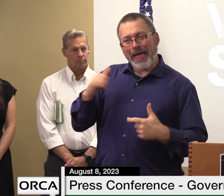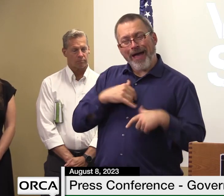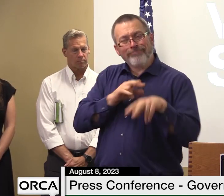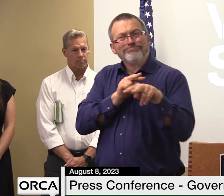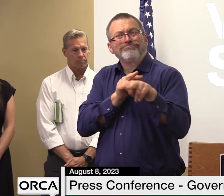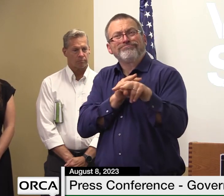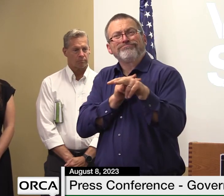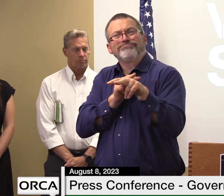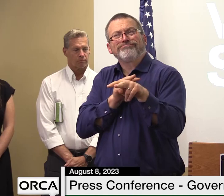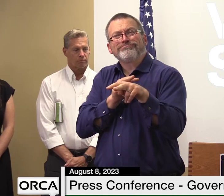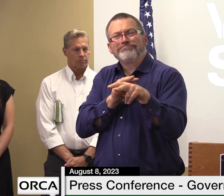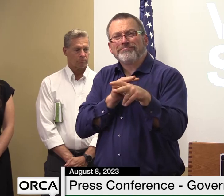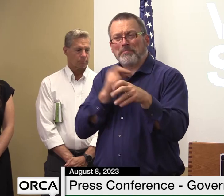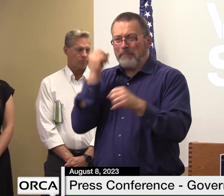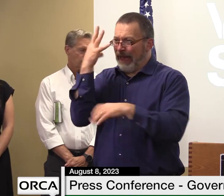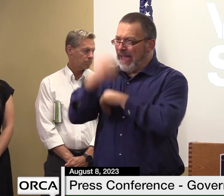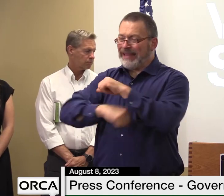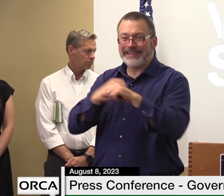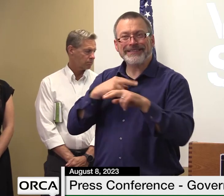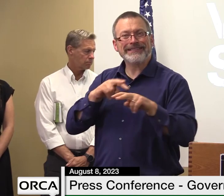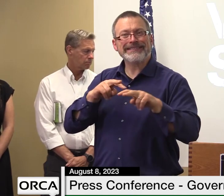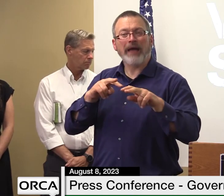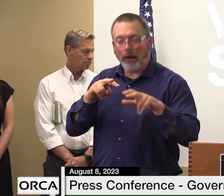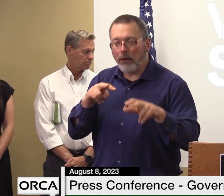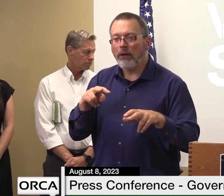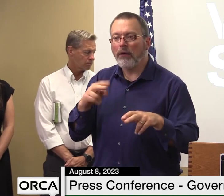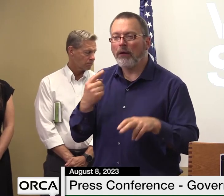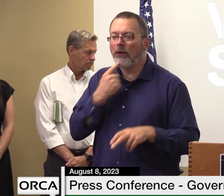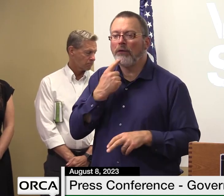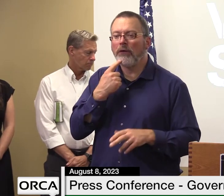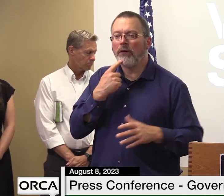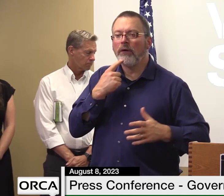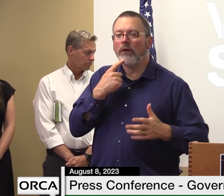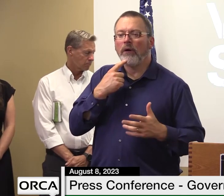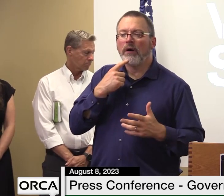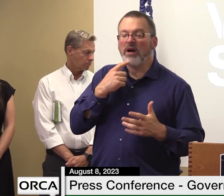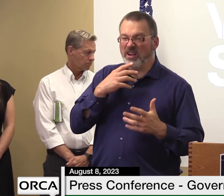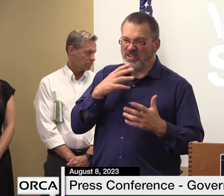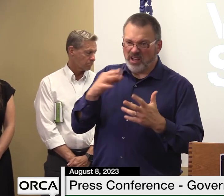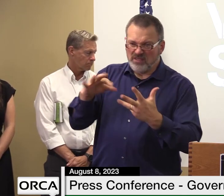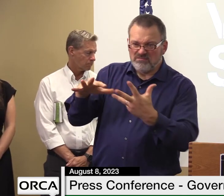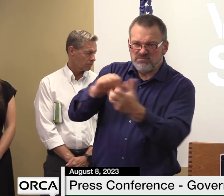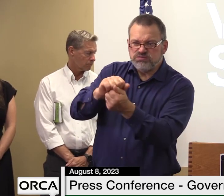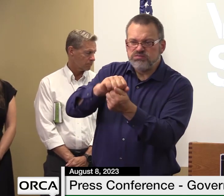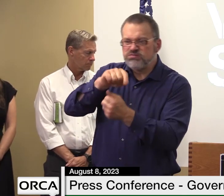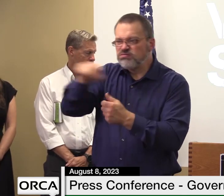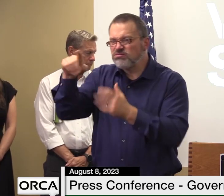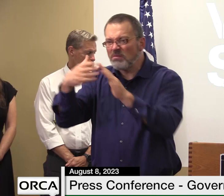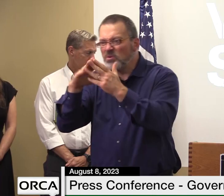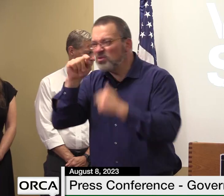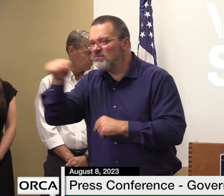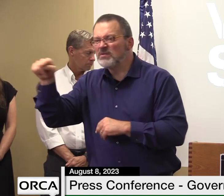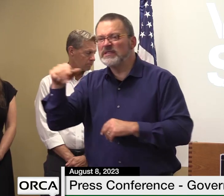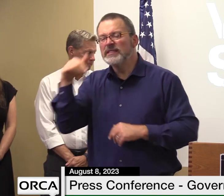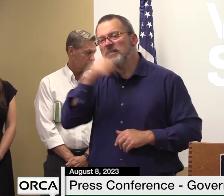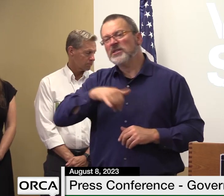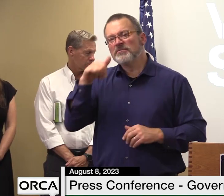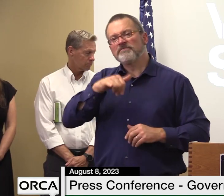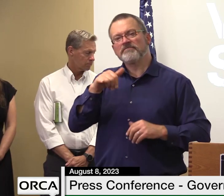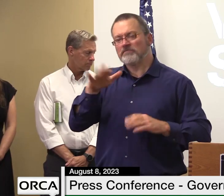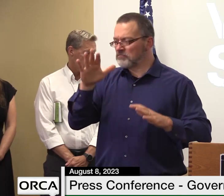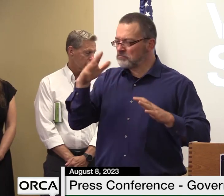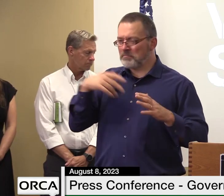but for them it could be devastating economically and so we're going to have to go back in there as quick as we can